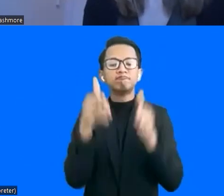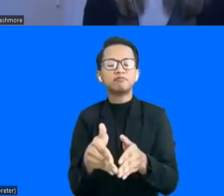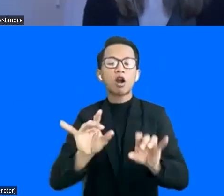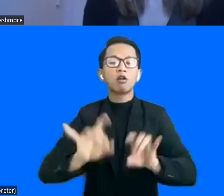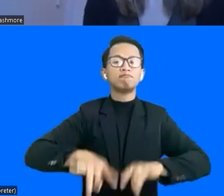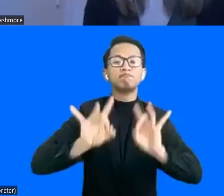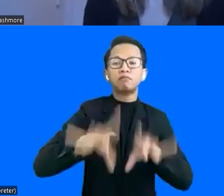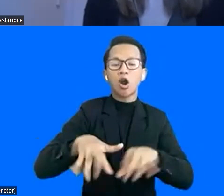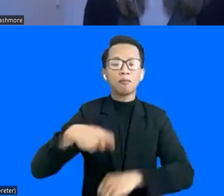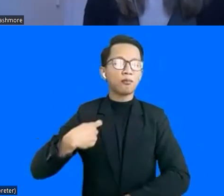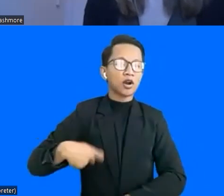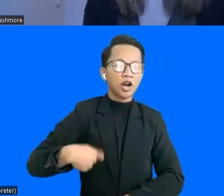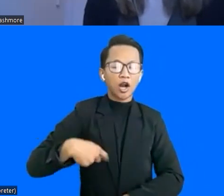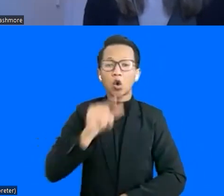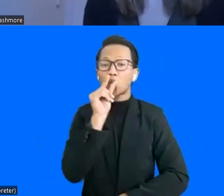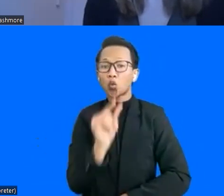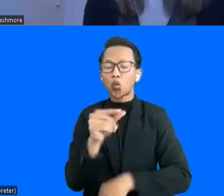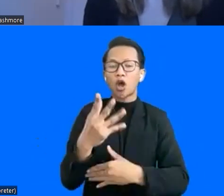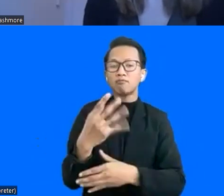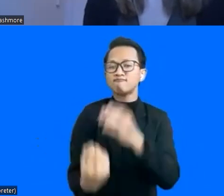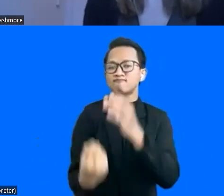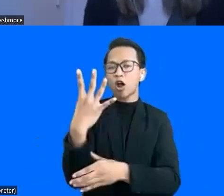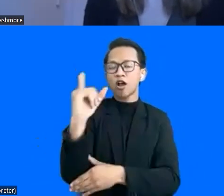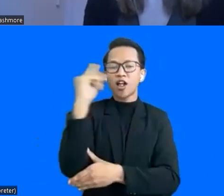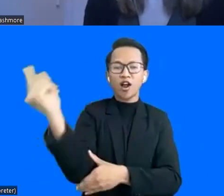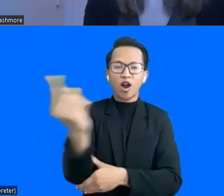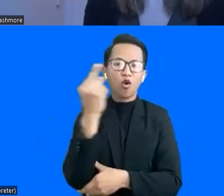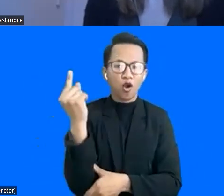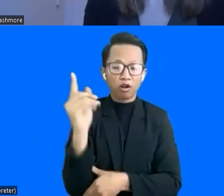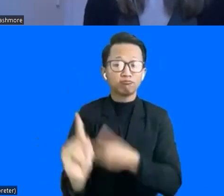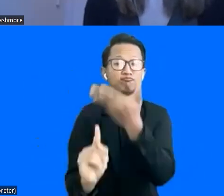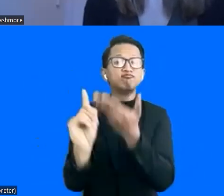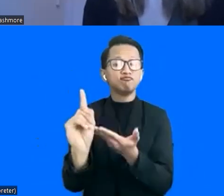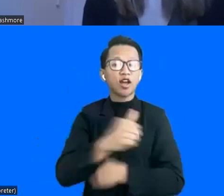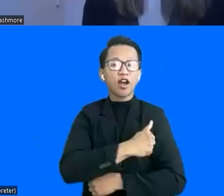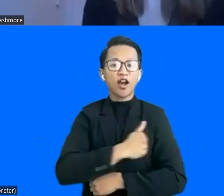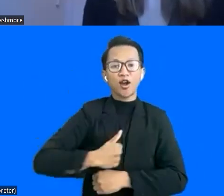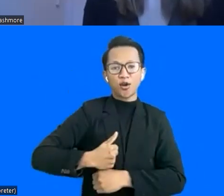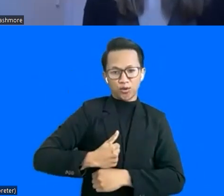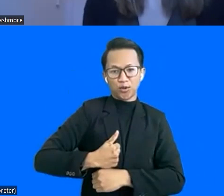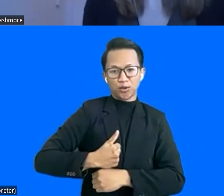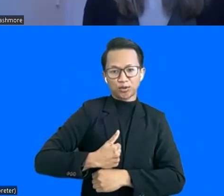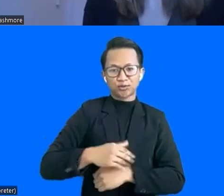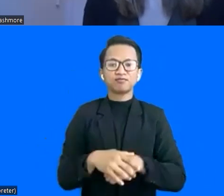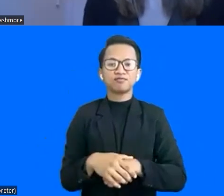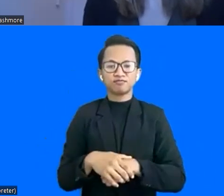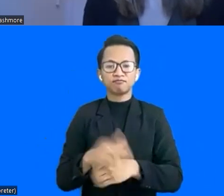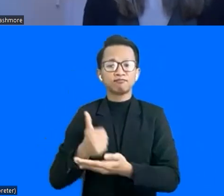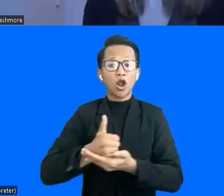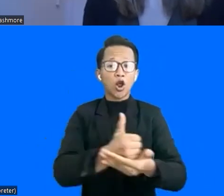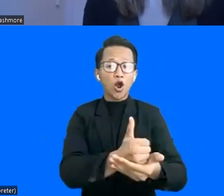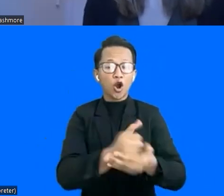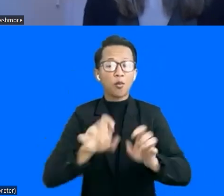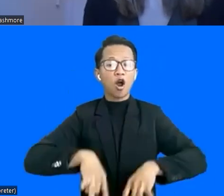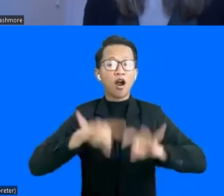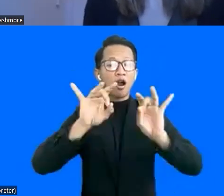for International Development and the Pacific. She was also a member of the branch that led Australia's India-Australia